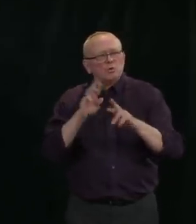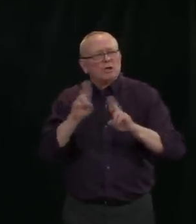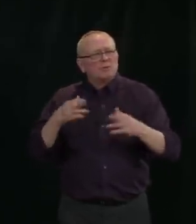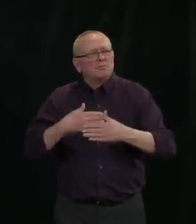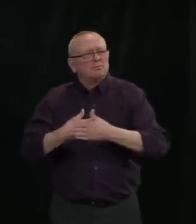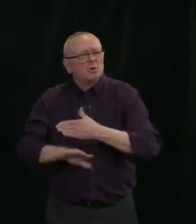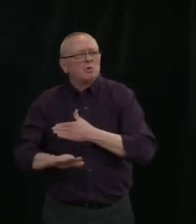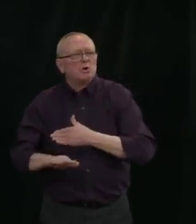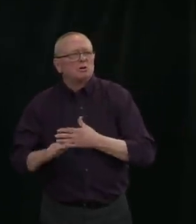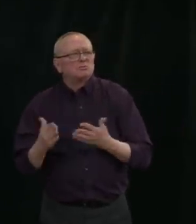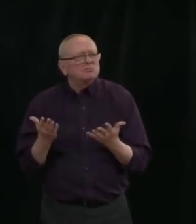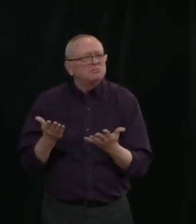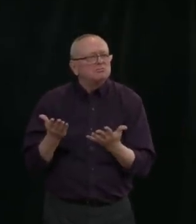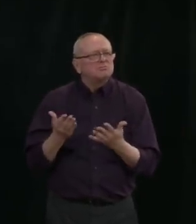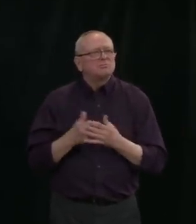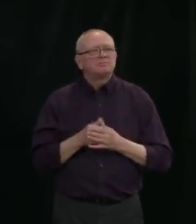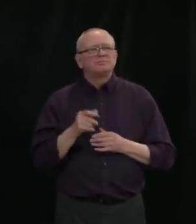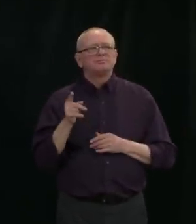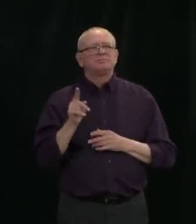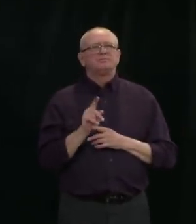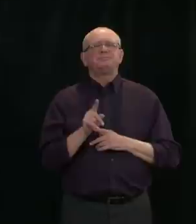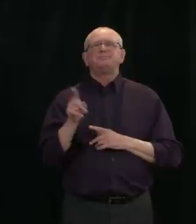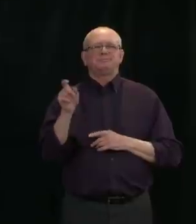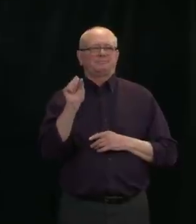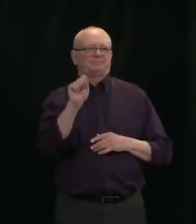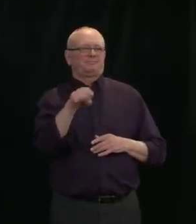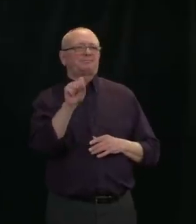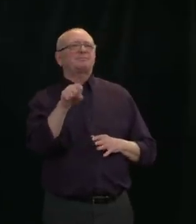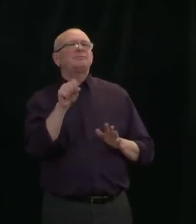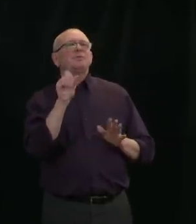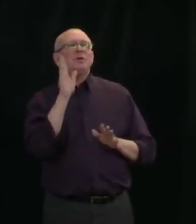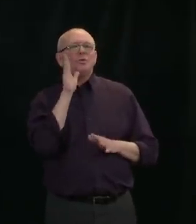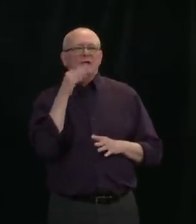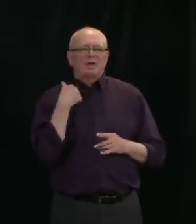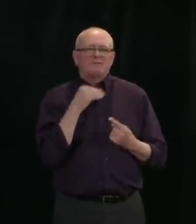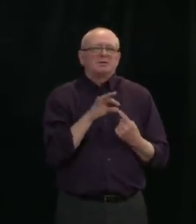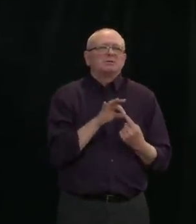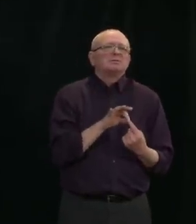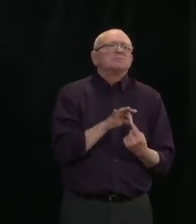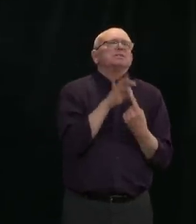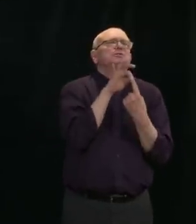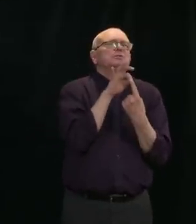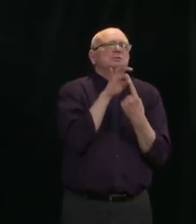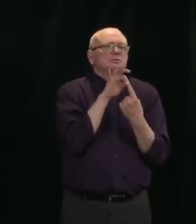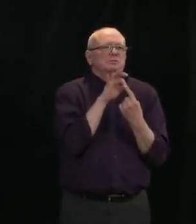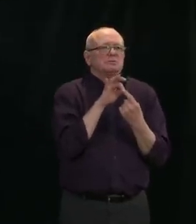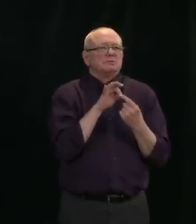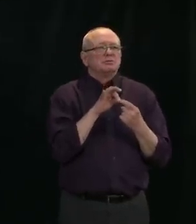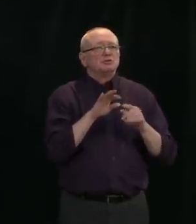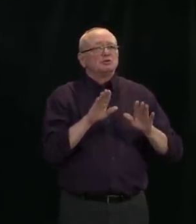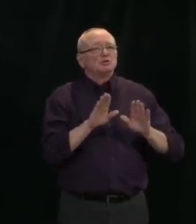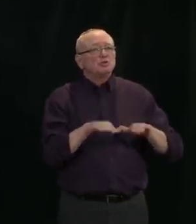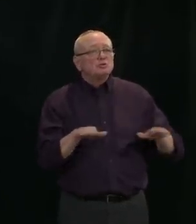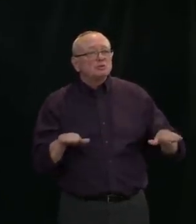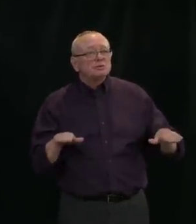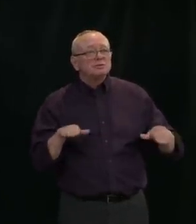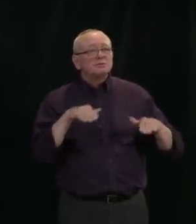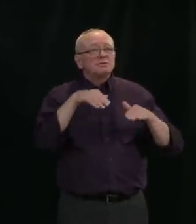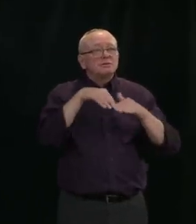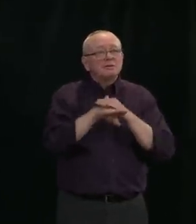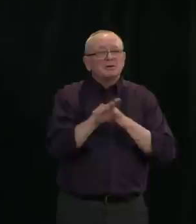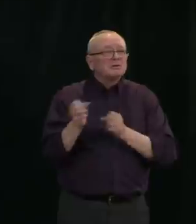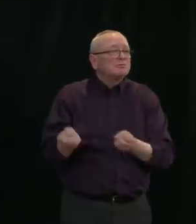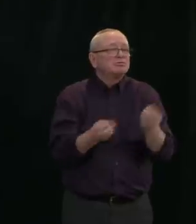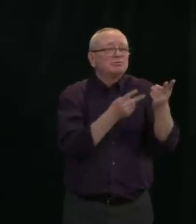So for example, children who are admitted to hospital, typically having a parent nearby or a guardian